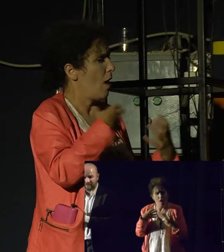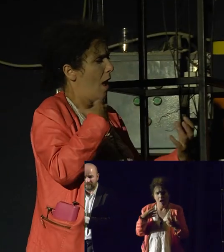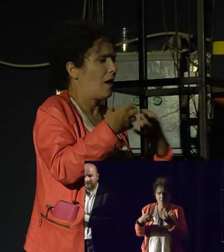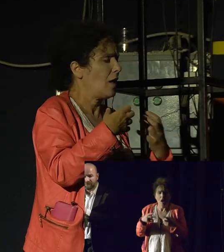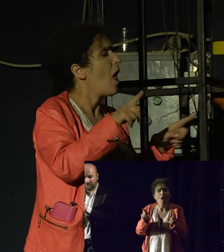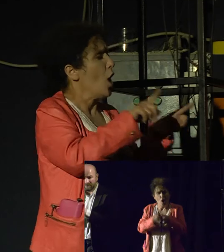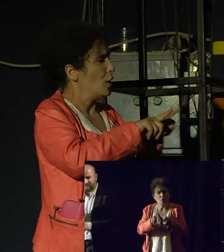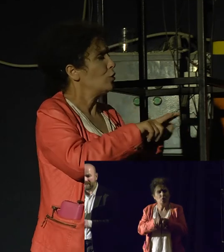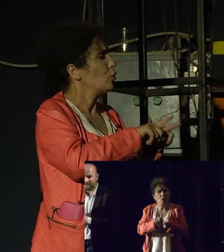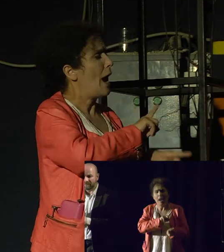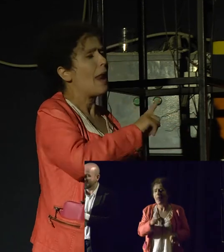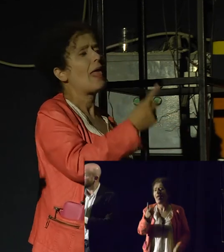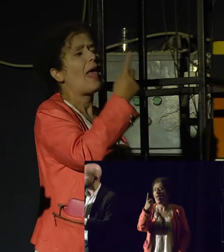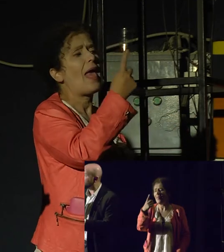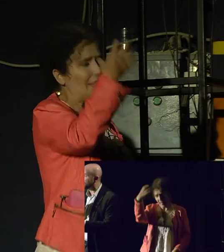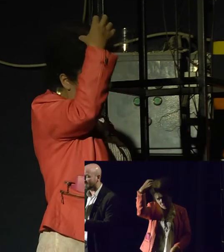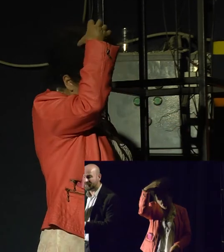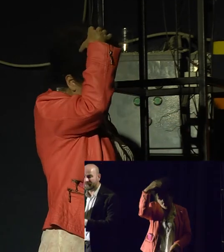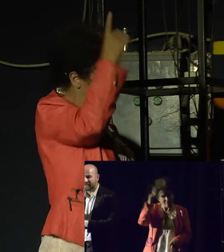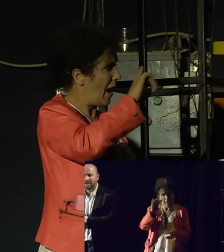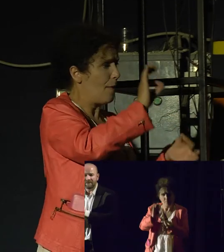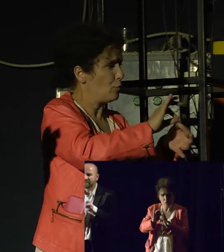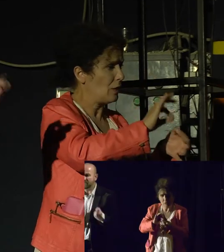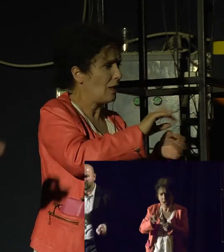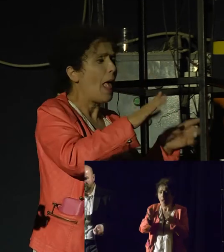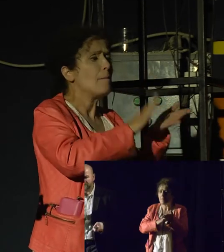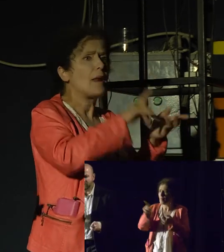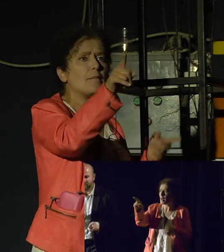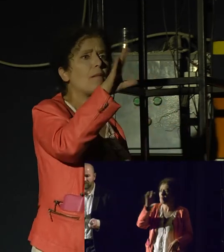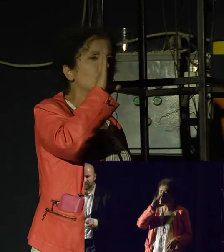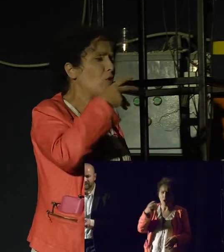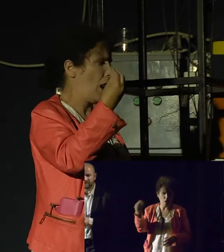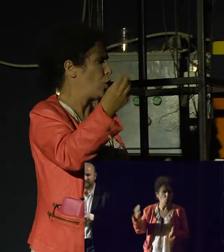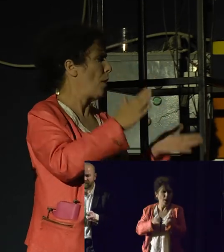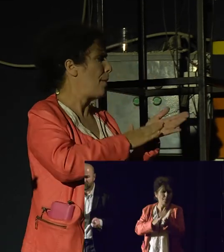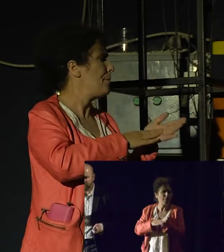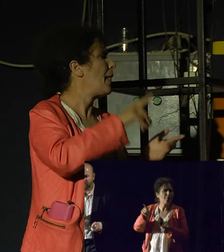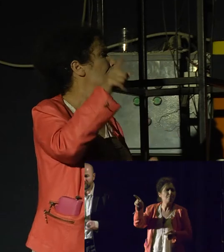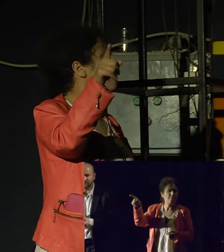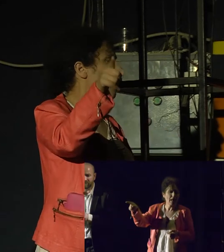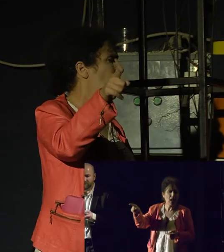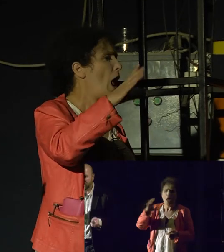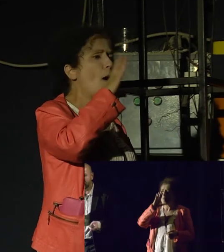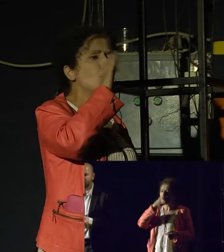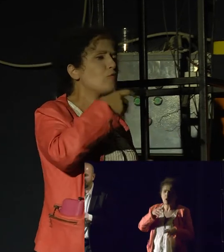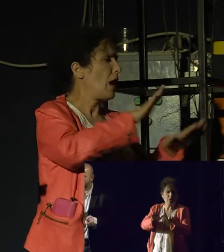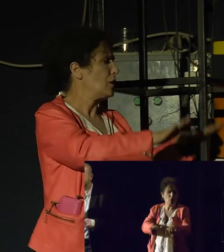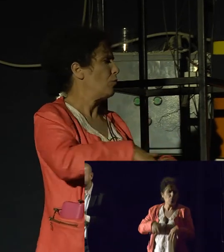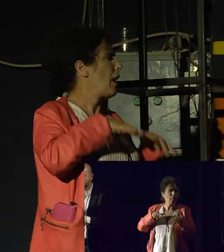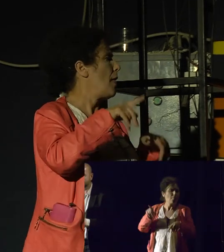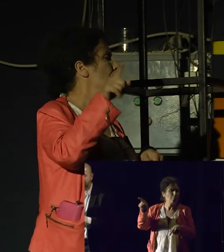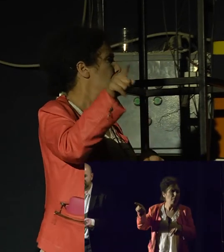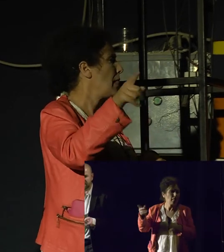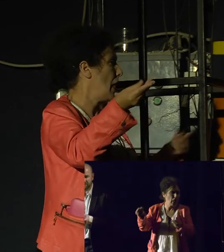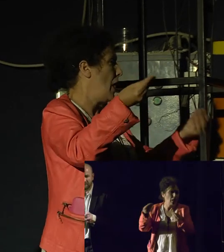Bulgaria. For many years, the Bulgarian colleagues were saying, this issue is not important for us. We have no problem. There's no pro-life,